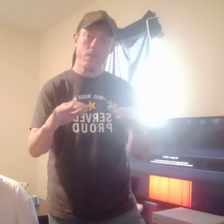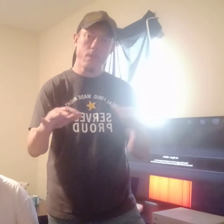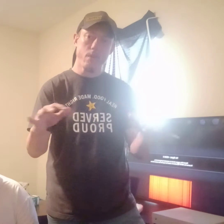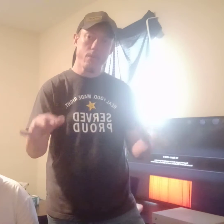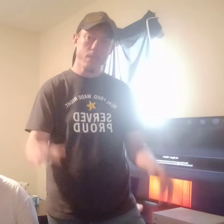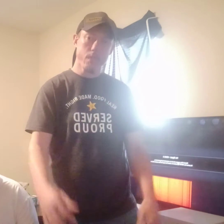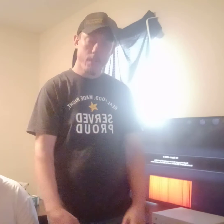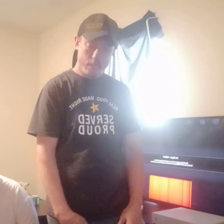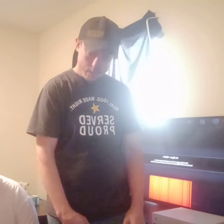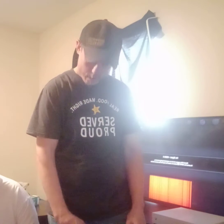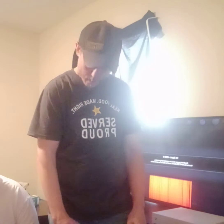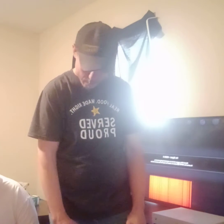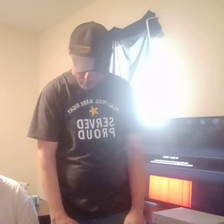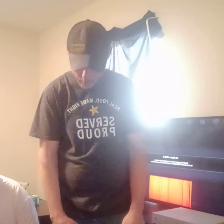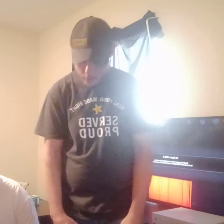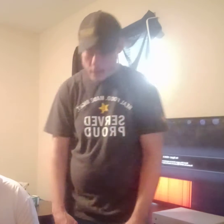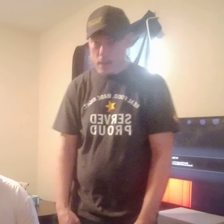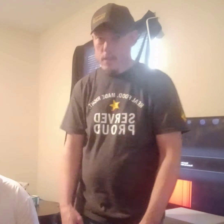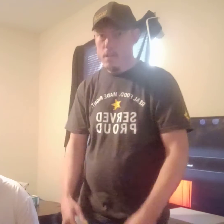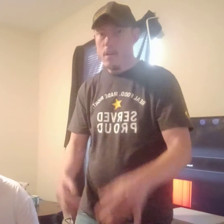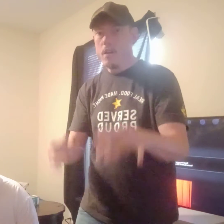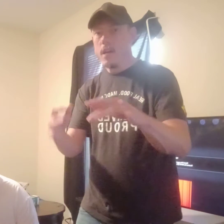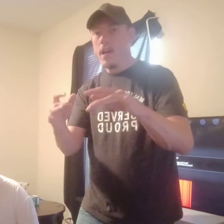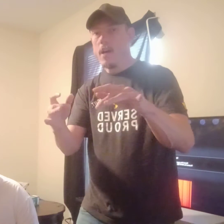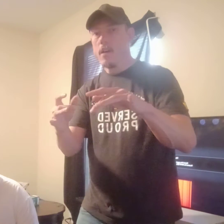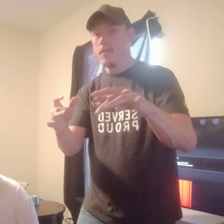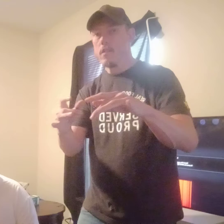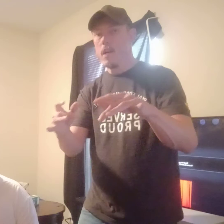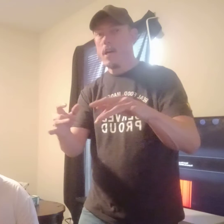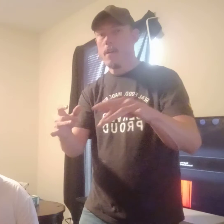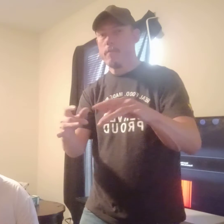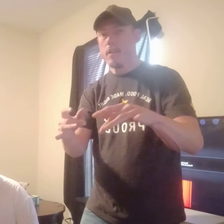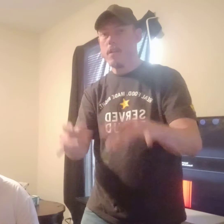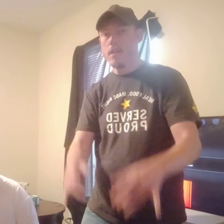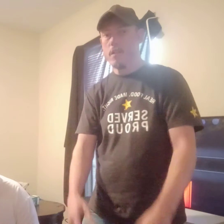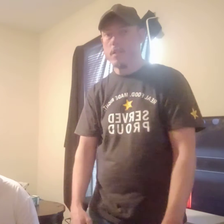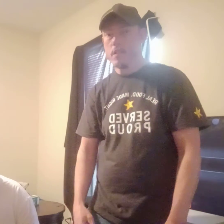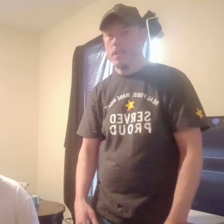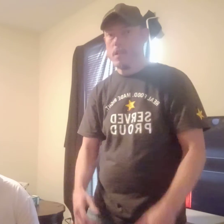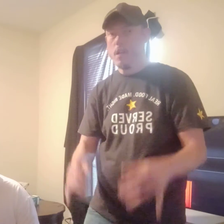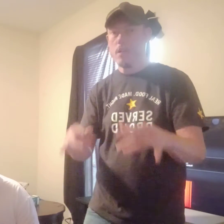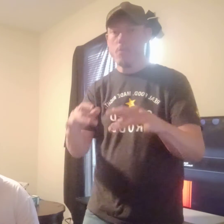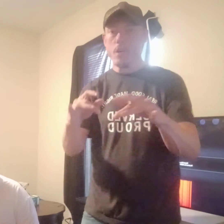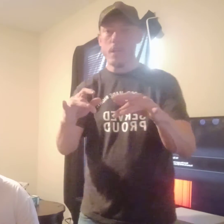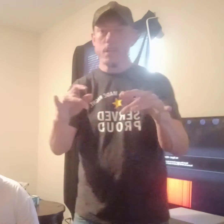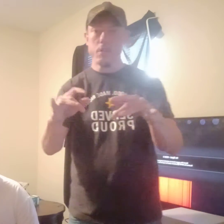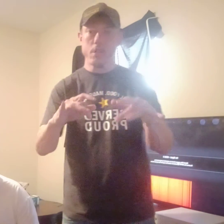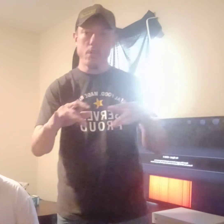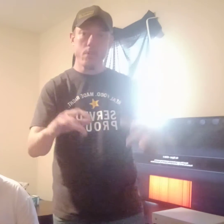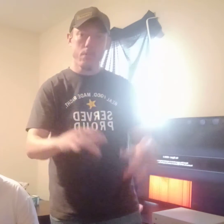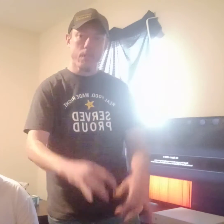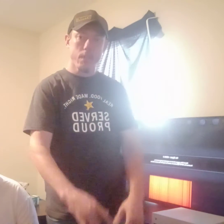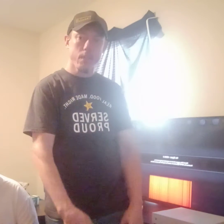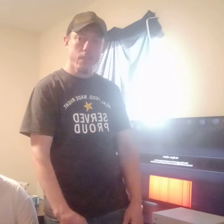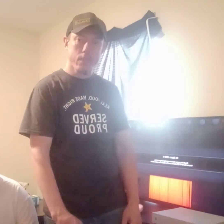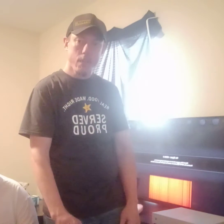rose, you know how your life is, you know what there is,